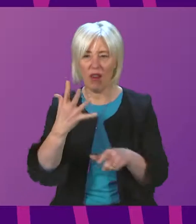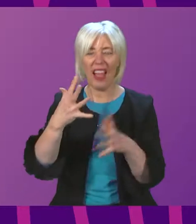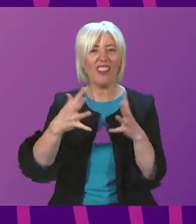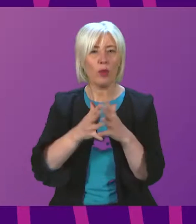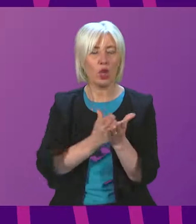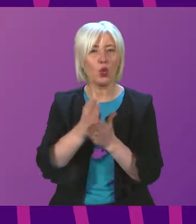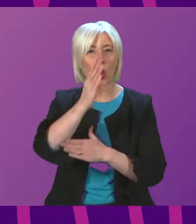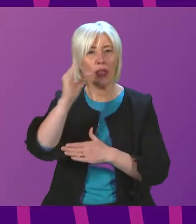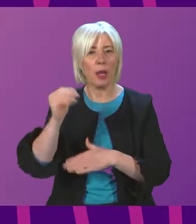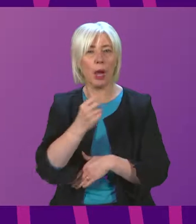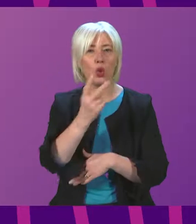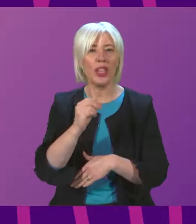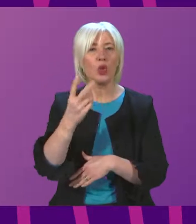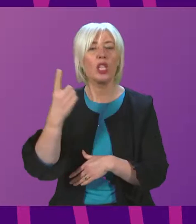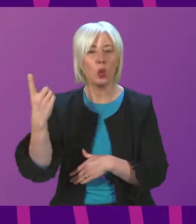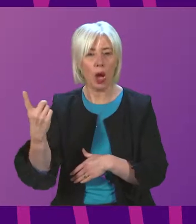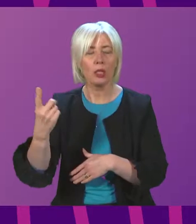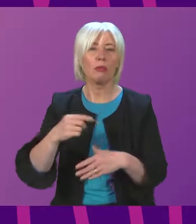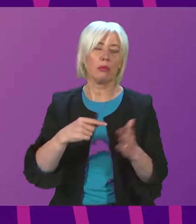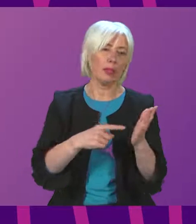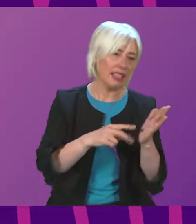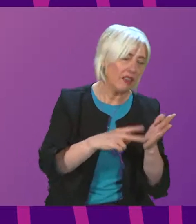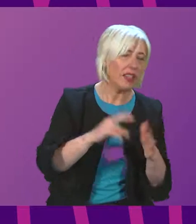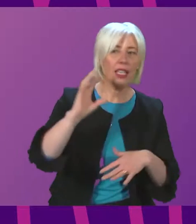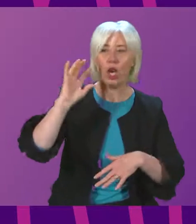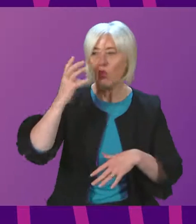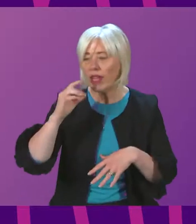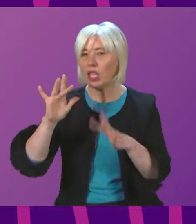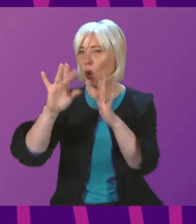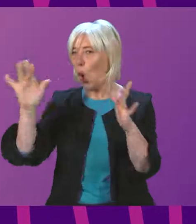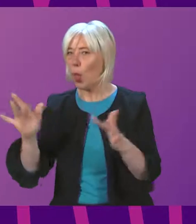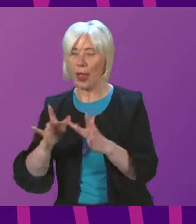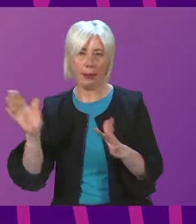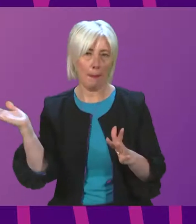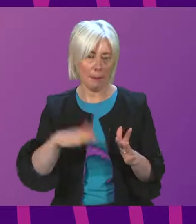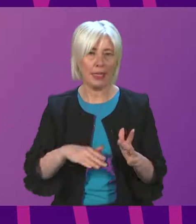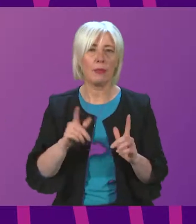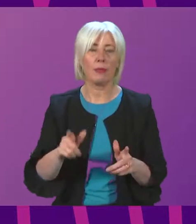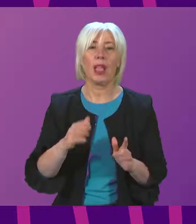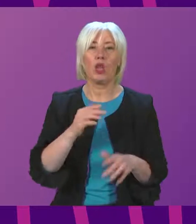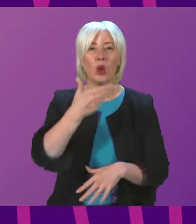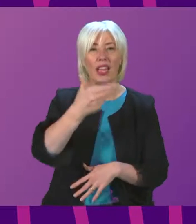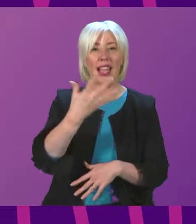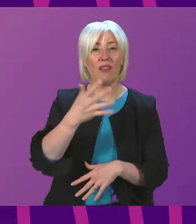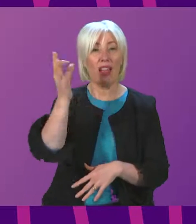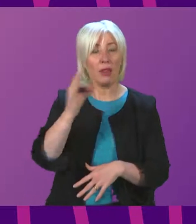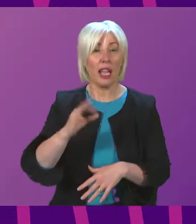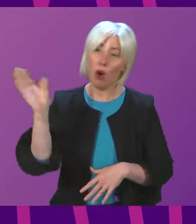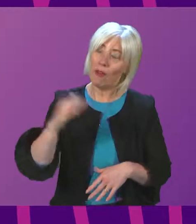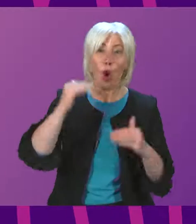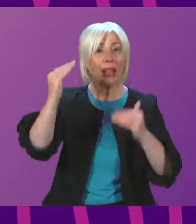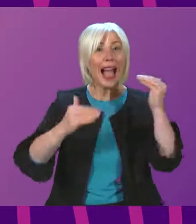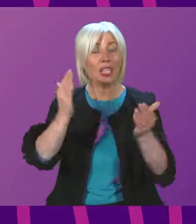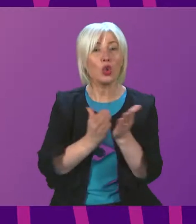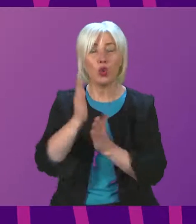in the summer of 2021 across TV, radio and digital platforms. This reached 95% of all adults